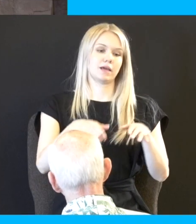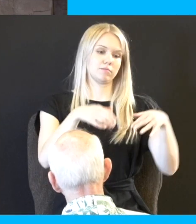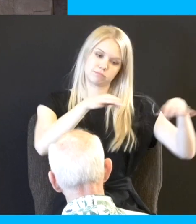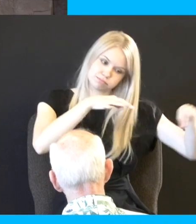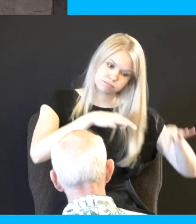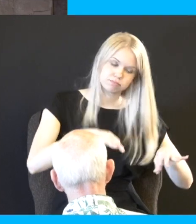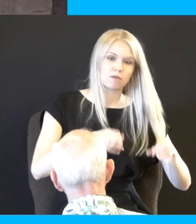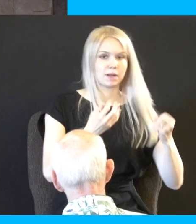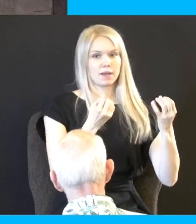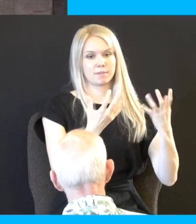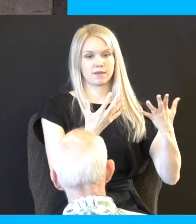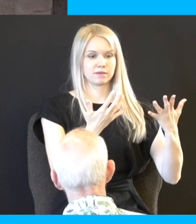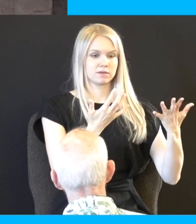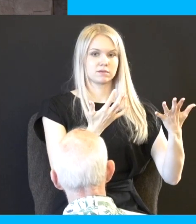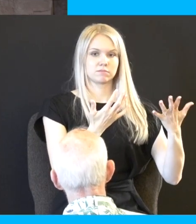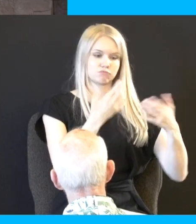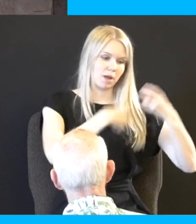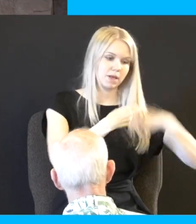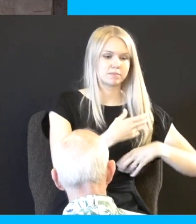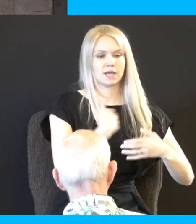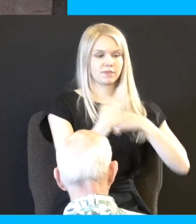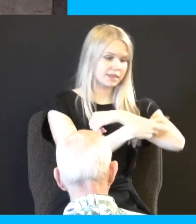him false brethren false Jews thieves robbers and other issues